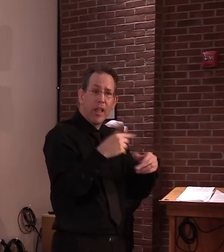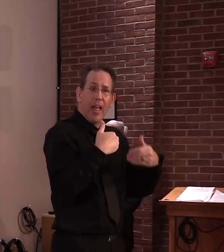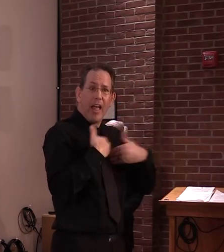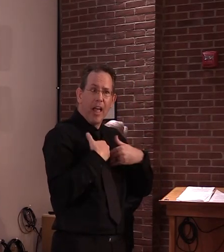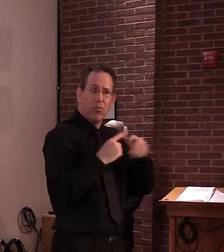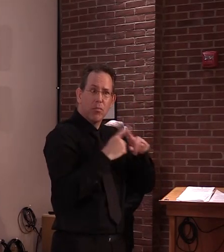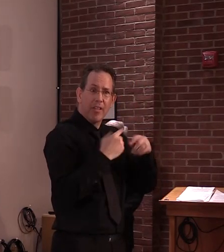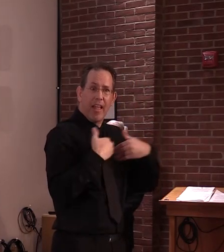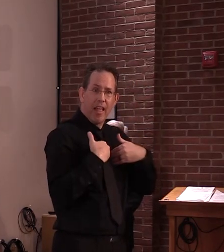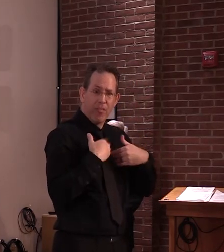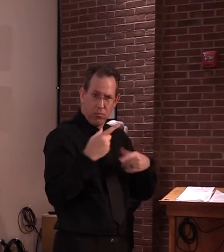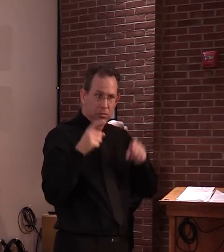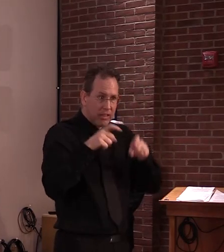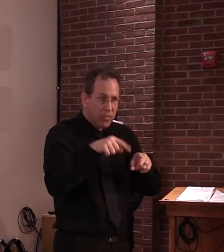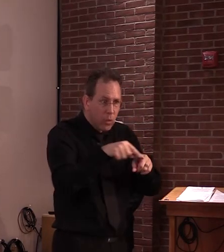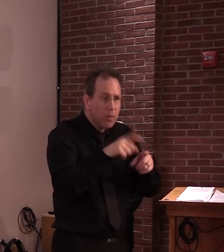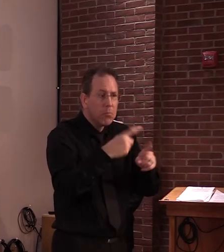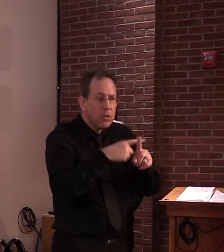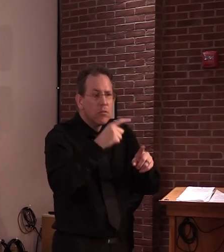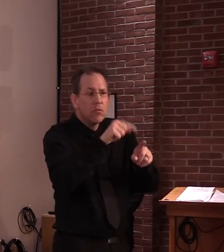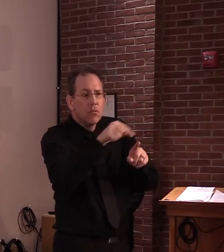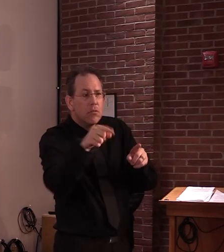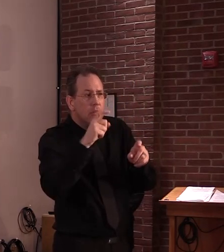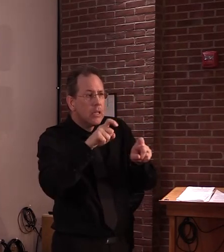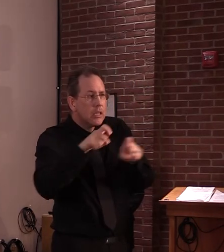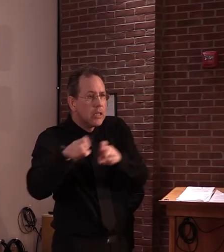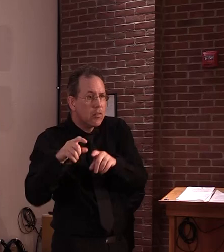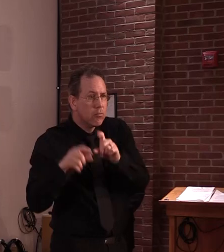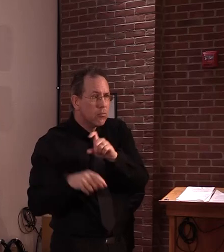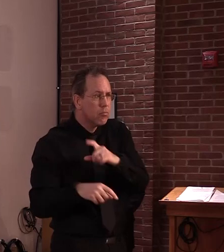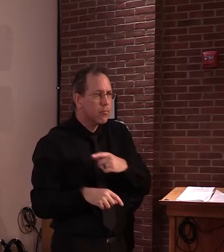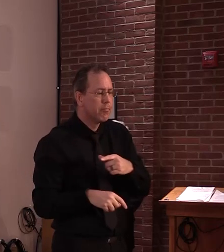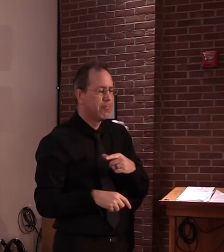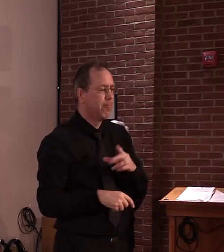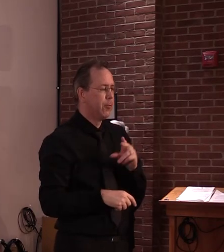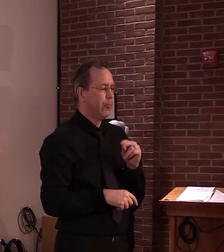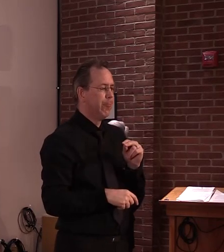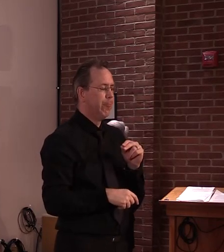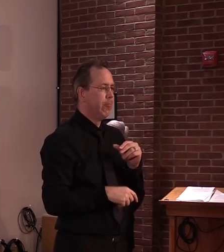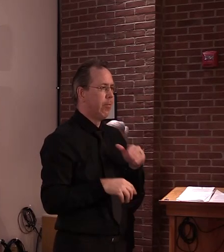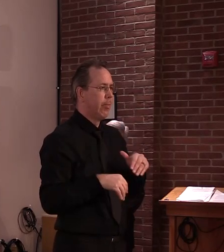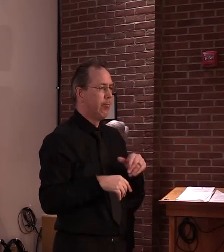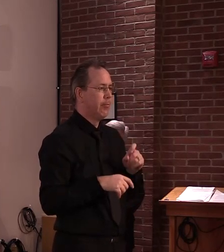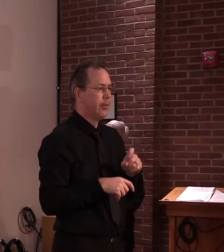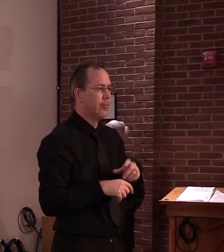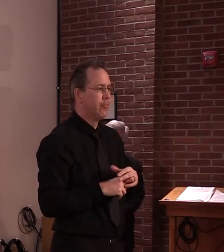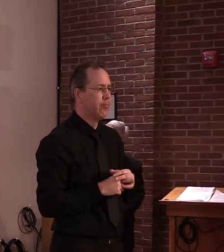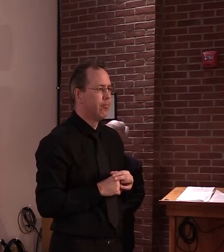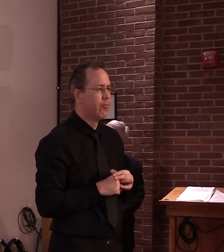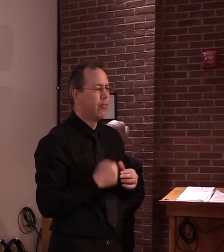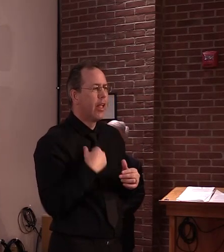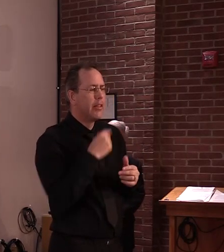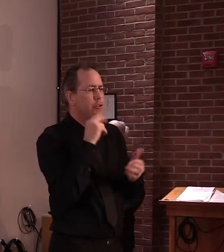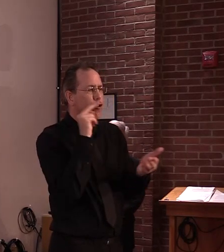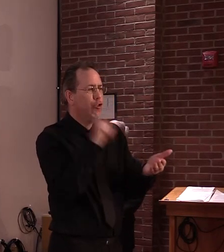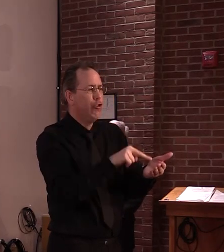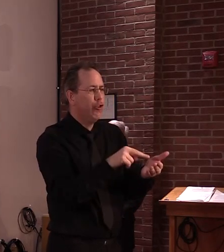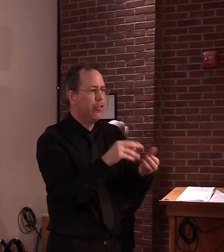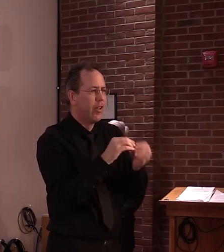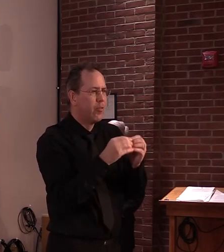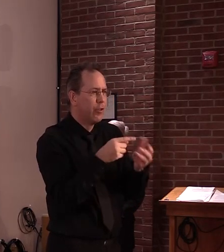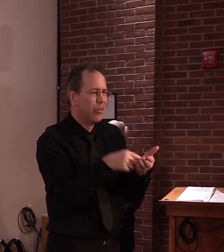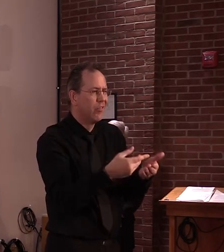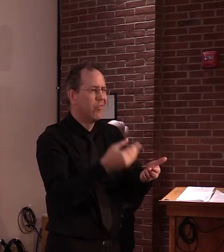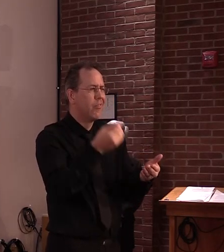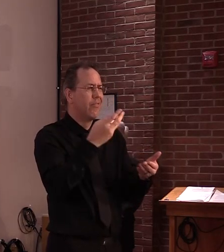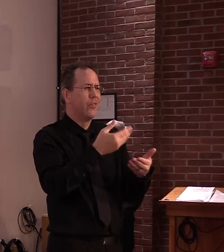I'd have to, we look at all of our data because it's now several days old. Okay. Do you know